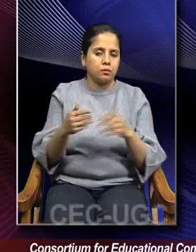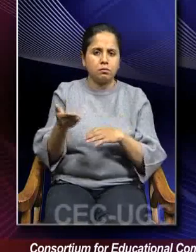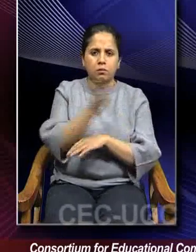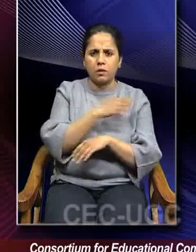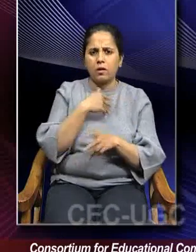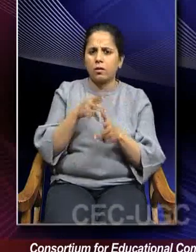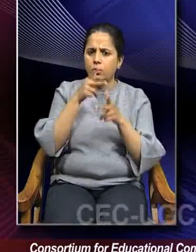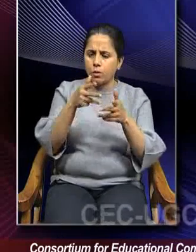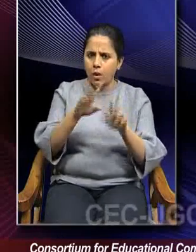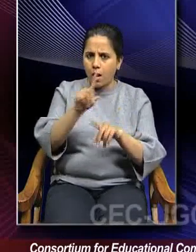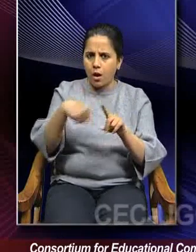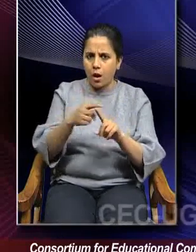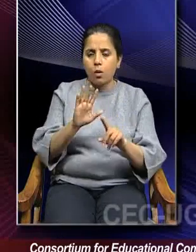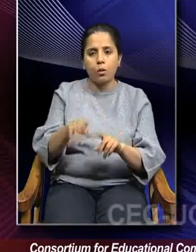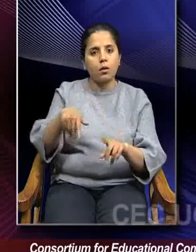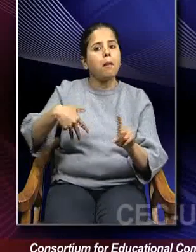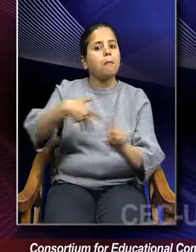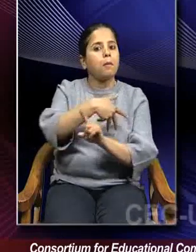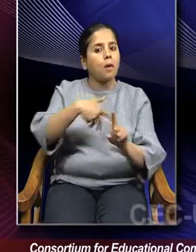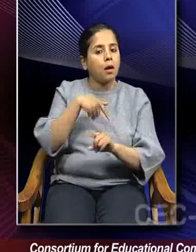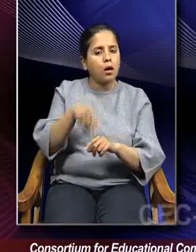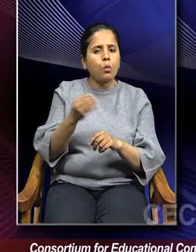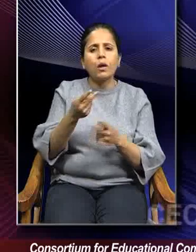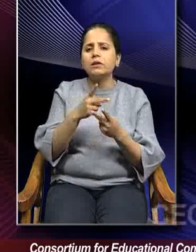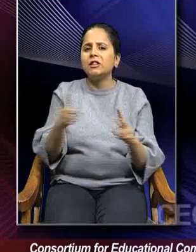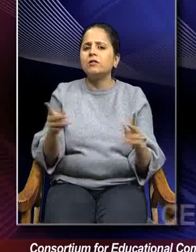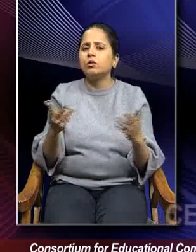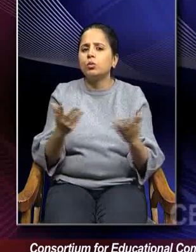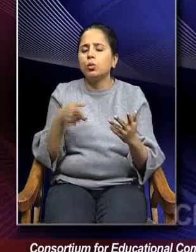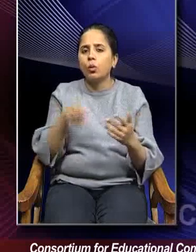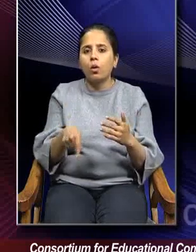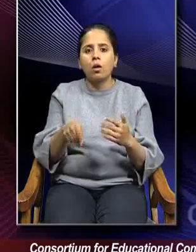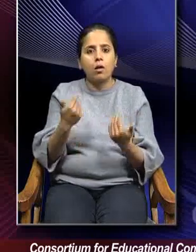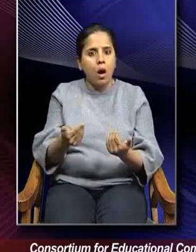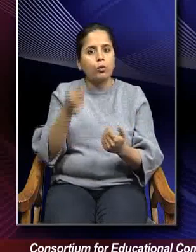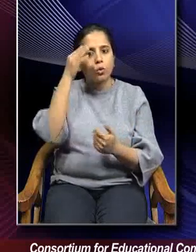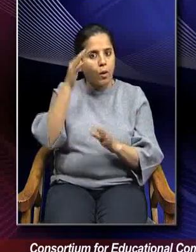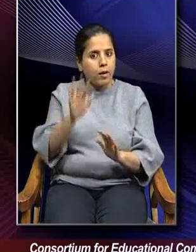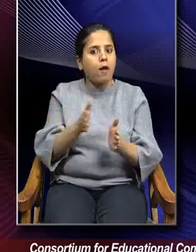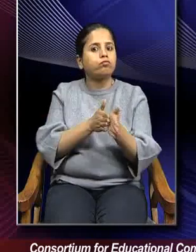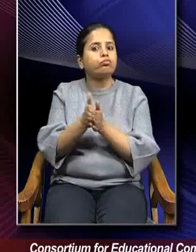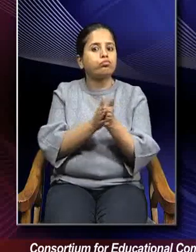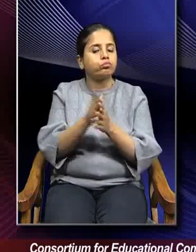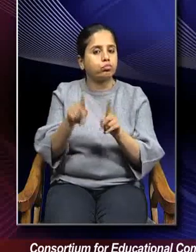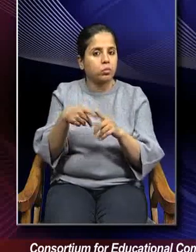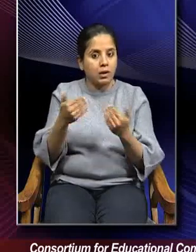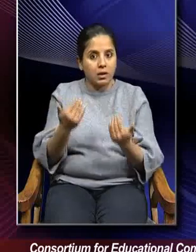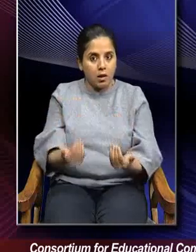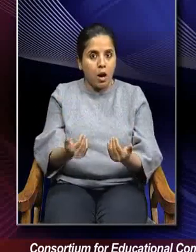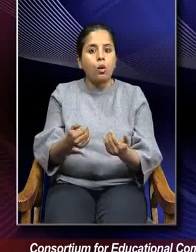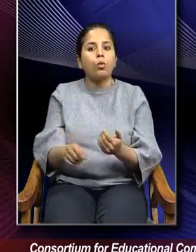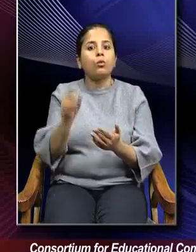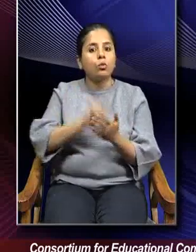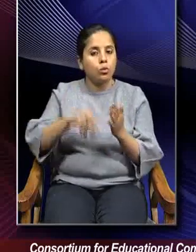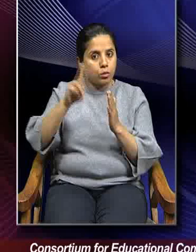I told you about in the background what are the different prevalent theories of motivation in the present literature